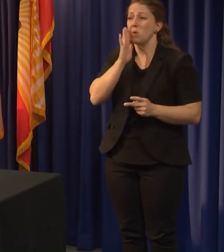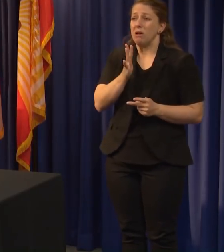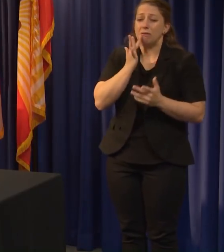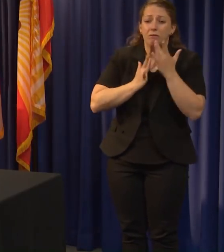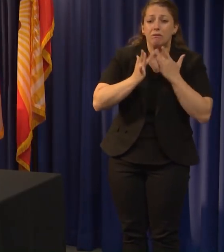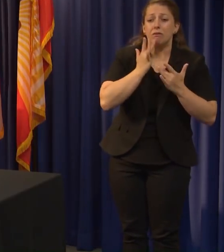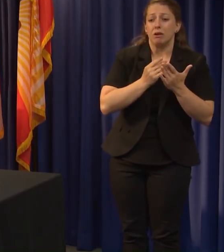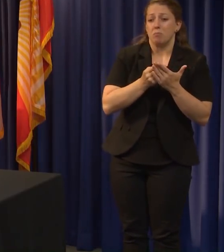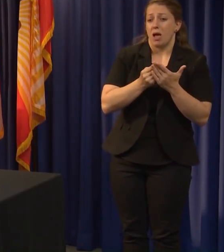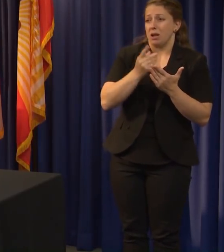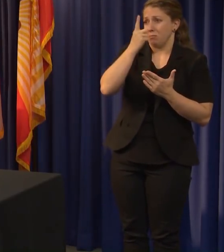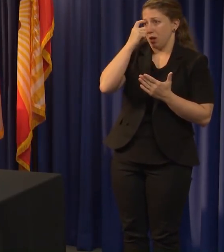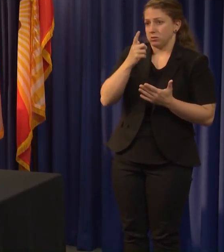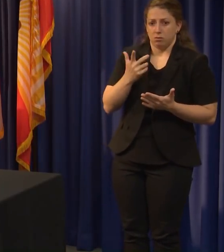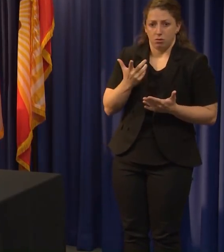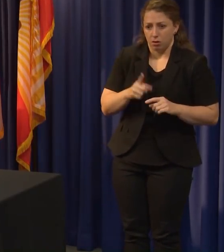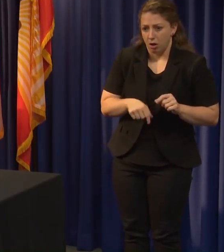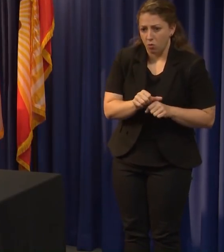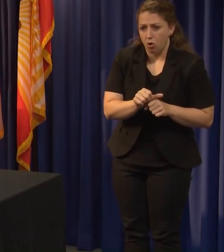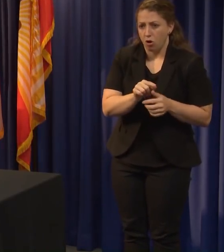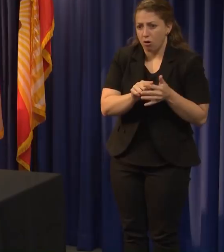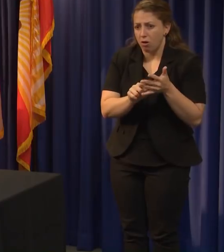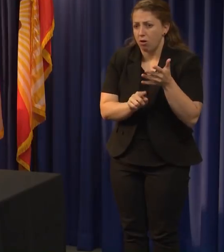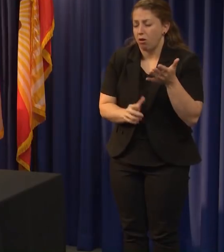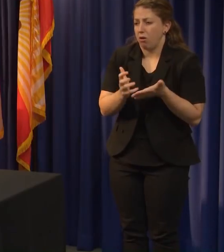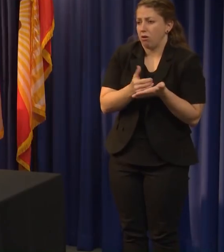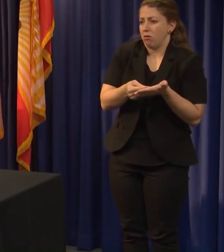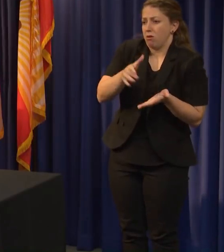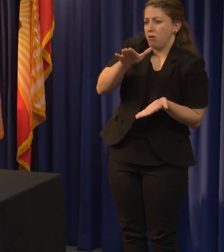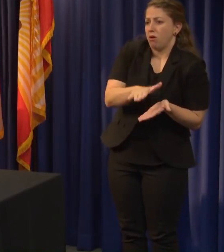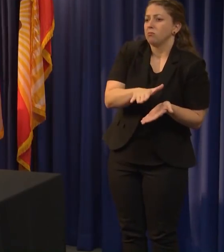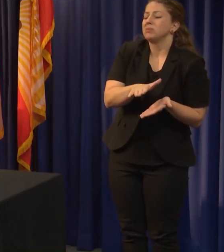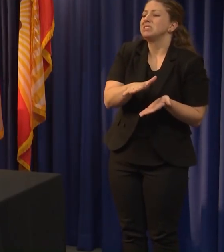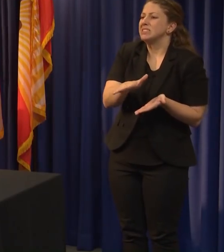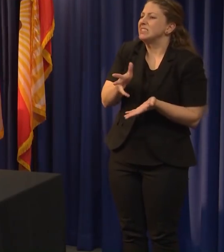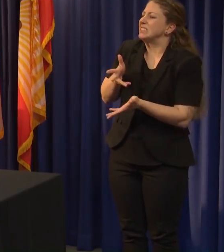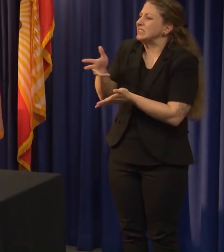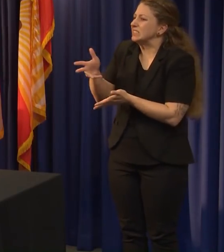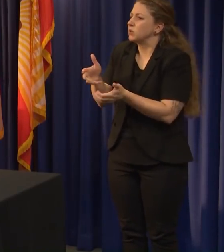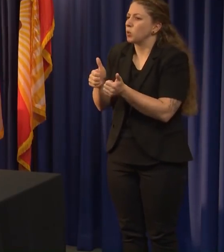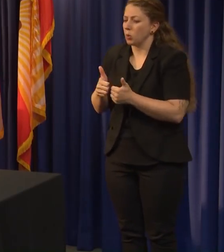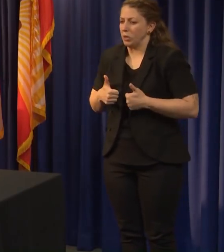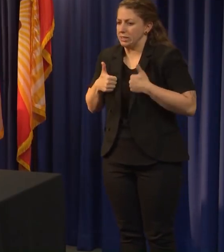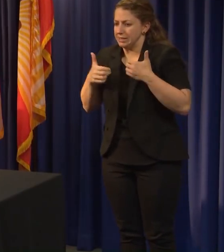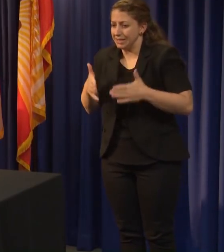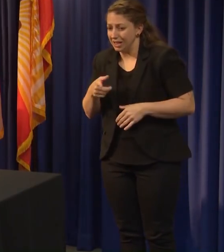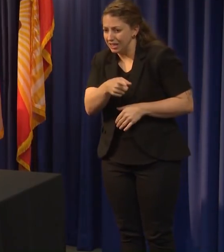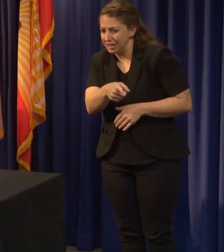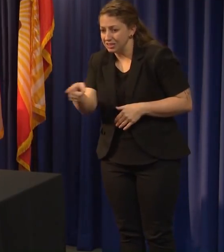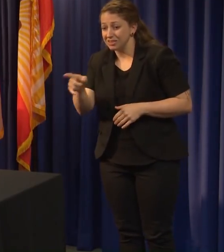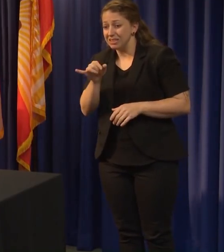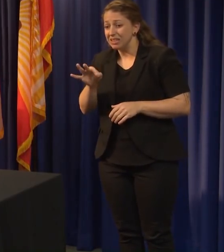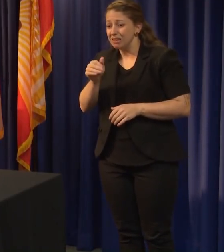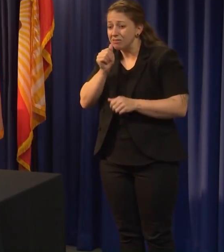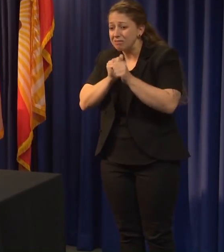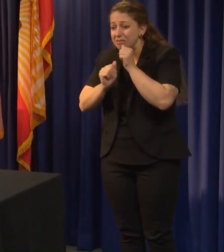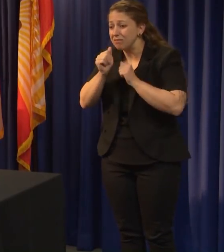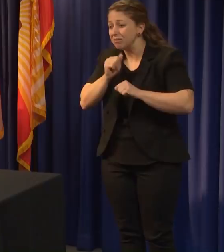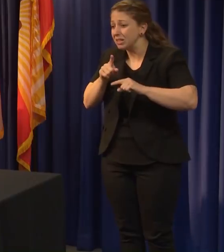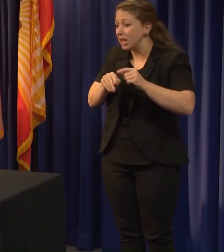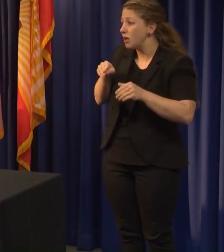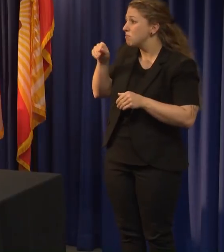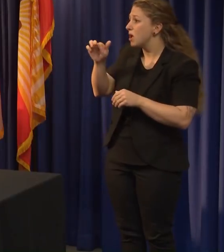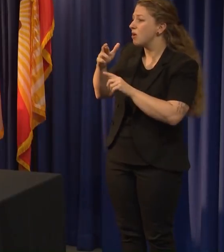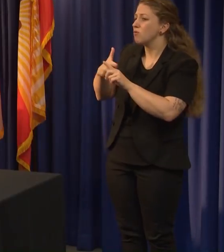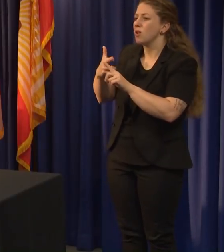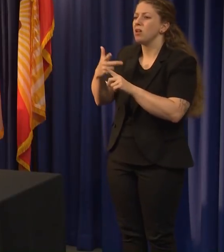need to be patient, show compassion, and work with tenants to prevent future hardship. As I mentioned in my opening